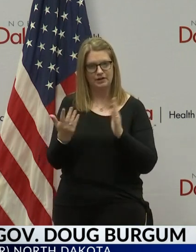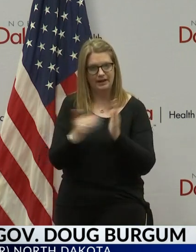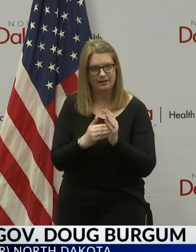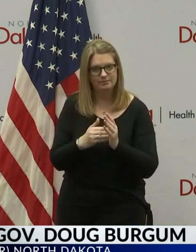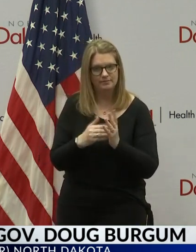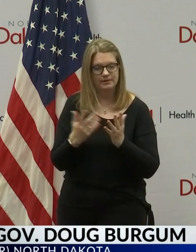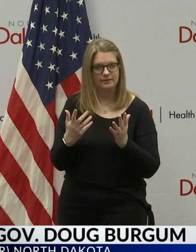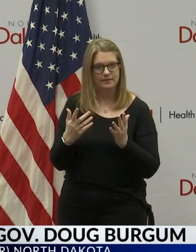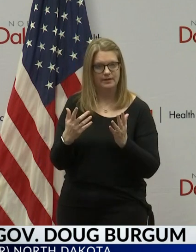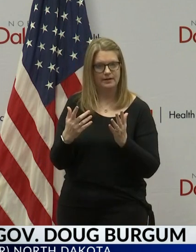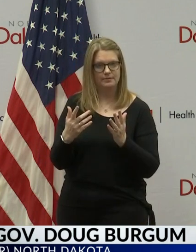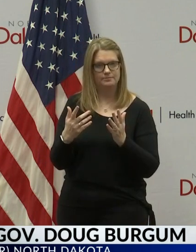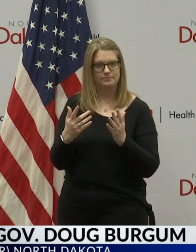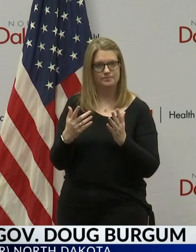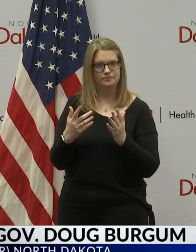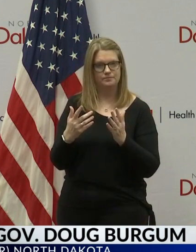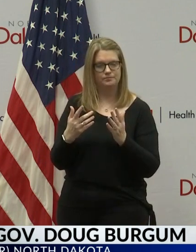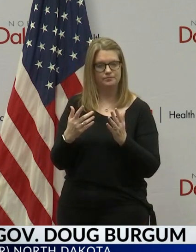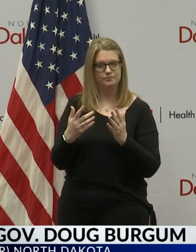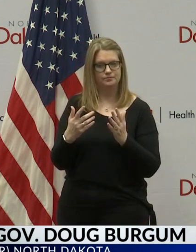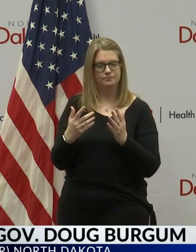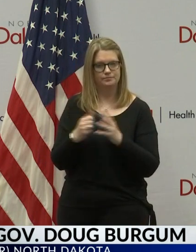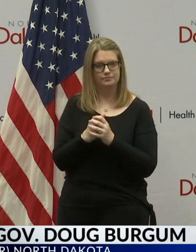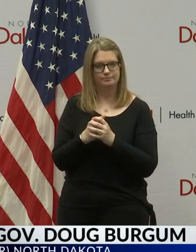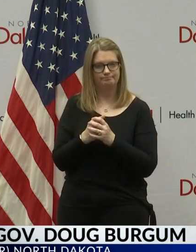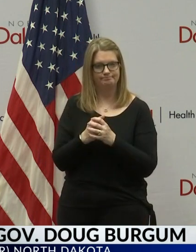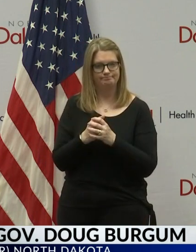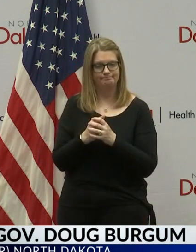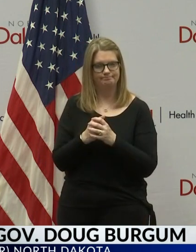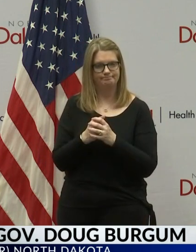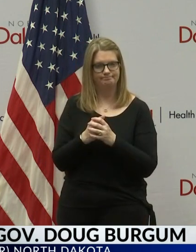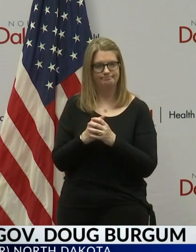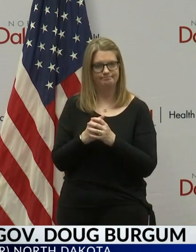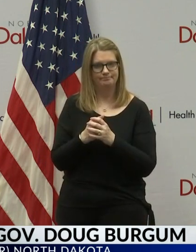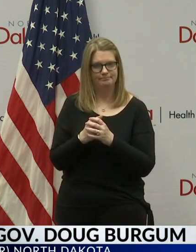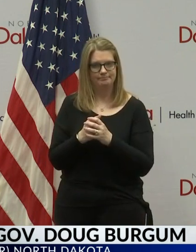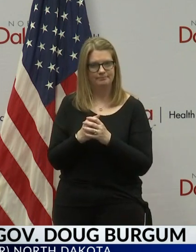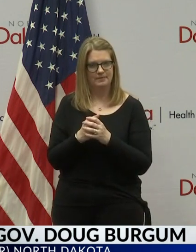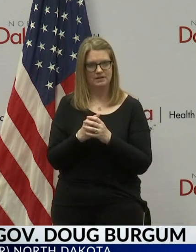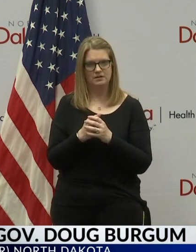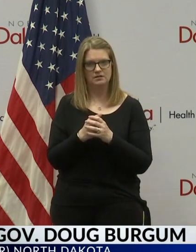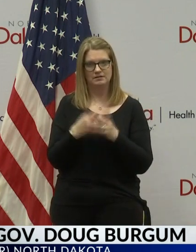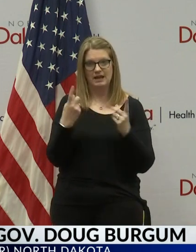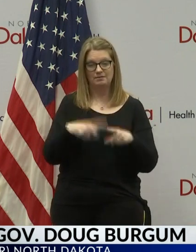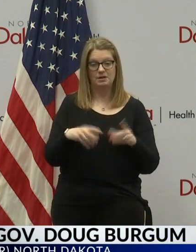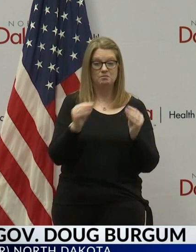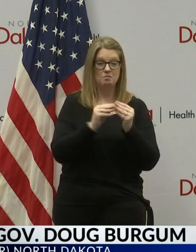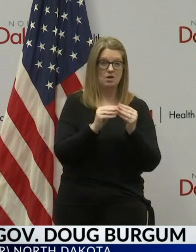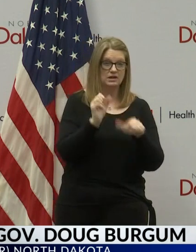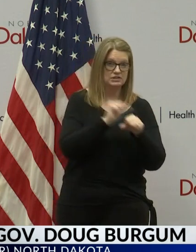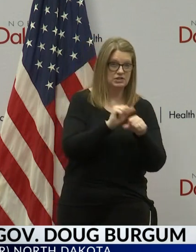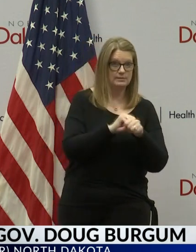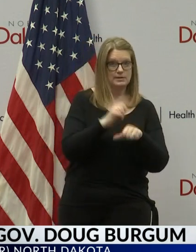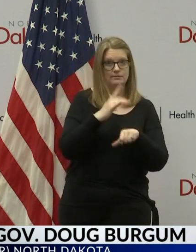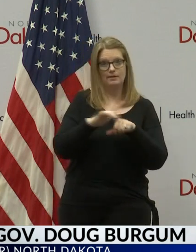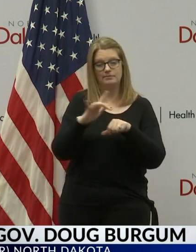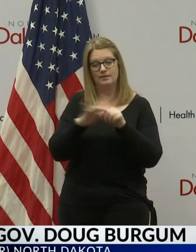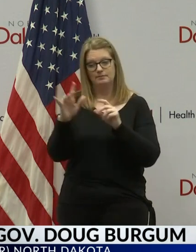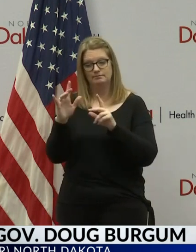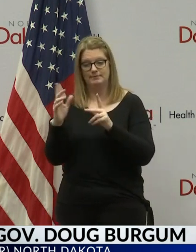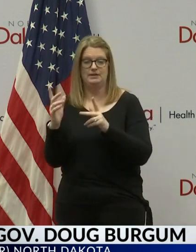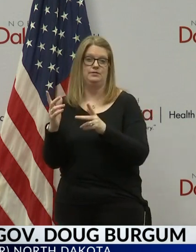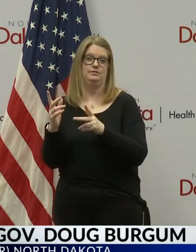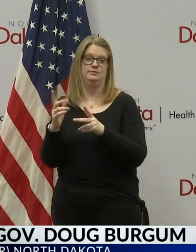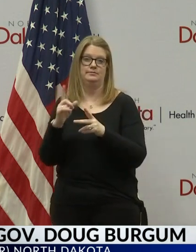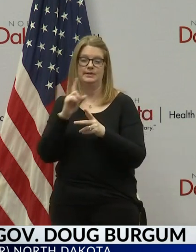period of, where you have, we've gone through a period where you have more people, more jobs available than people looking for jobs. Workforce protection